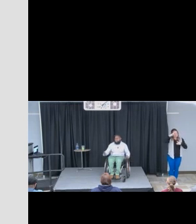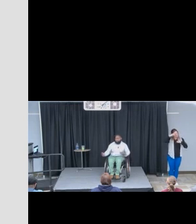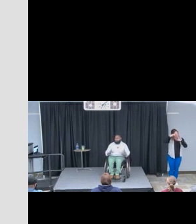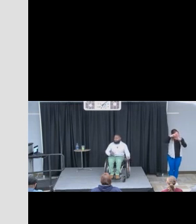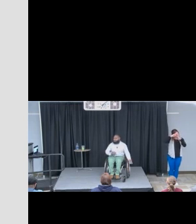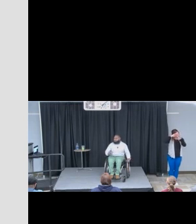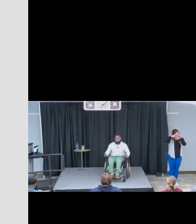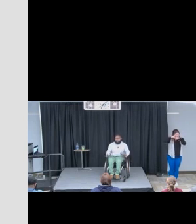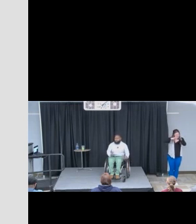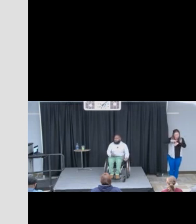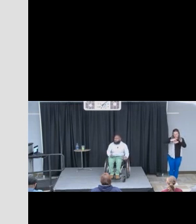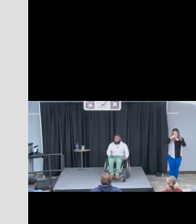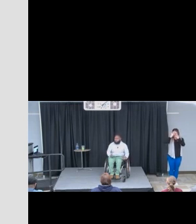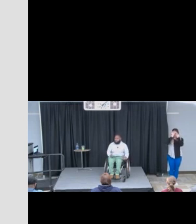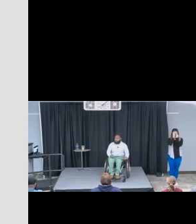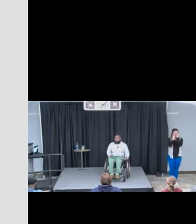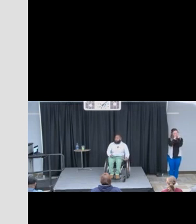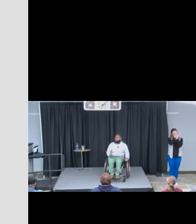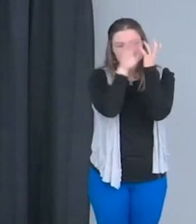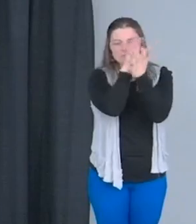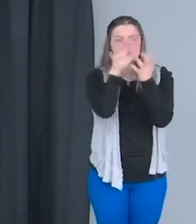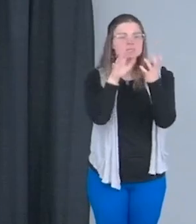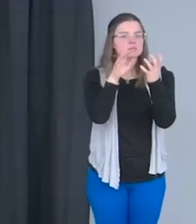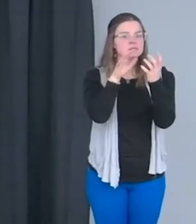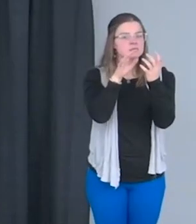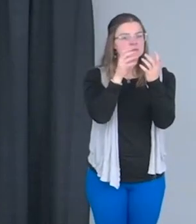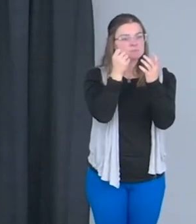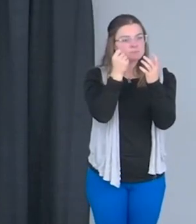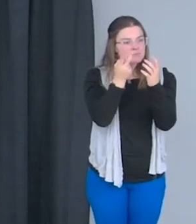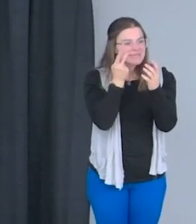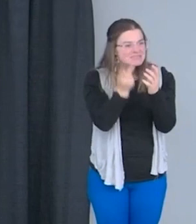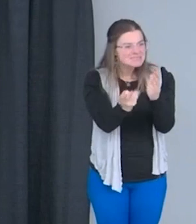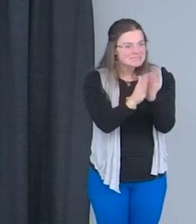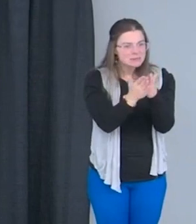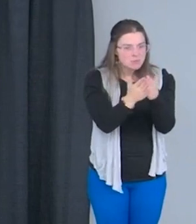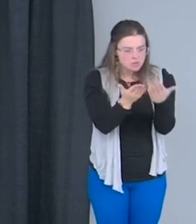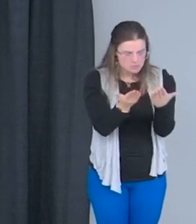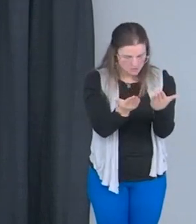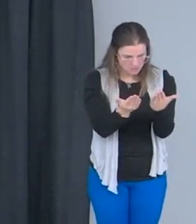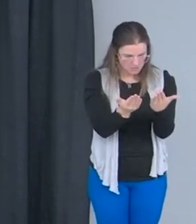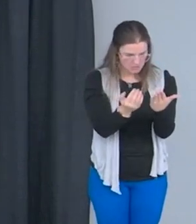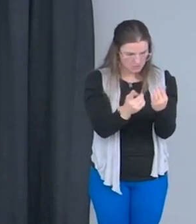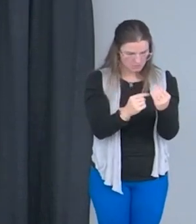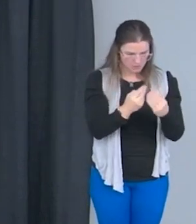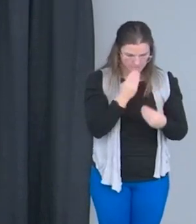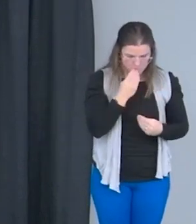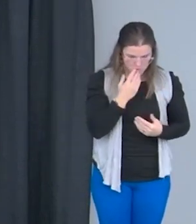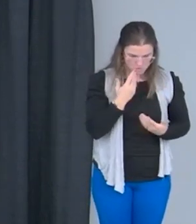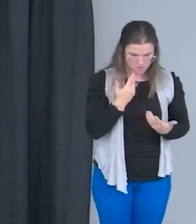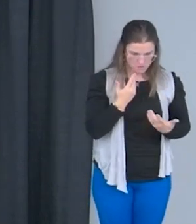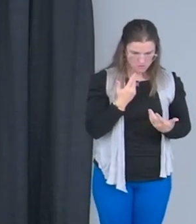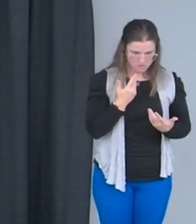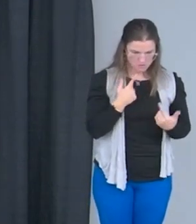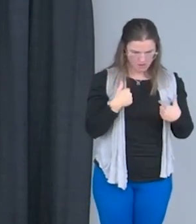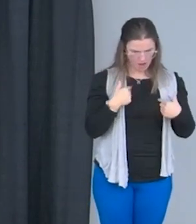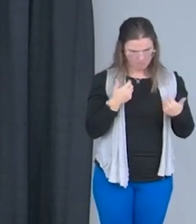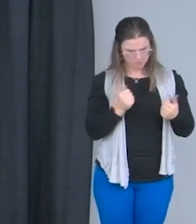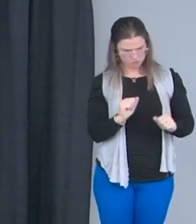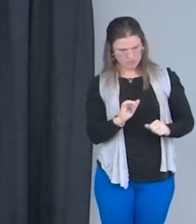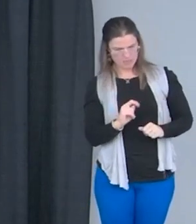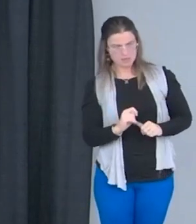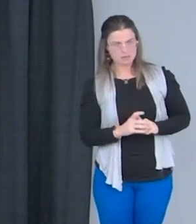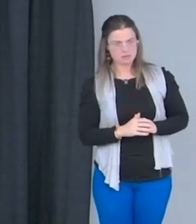all these different feelings and emotions, but I'm looking at this food and I'm like, man, let me try it.